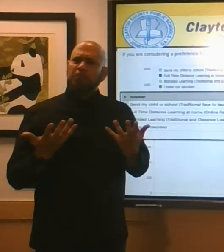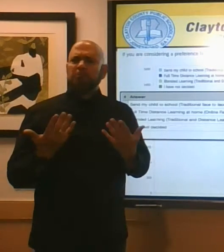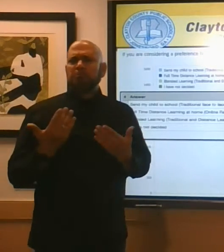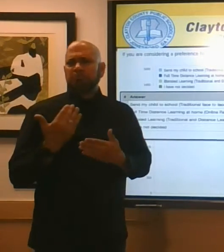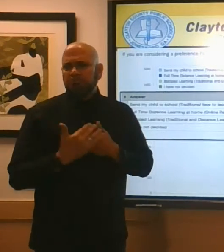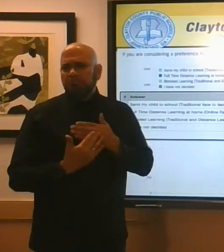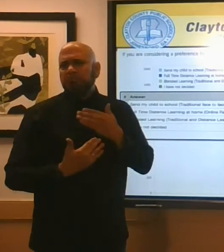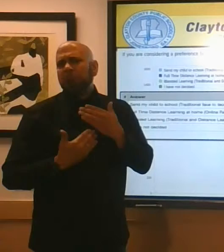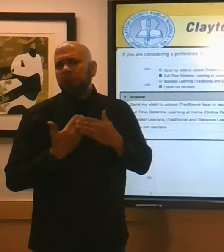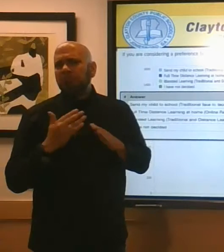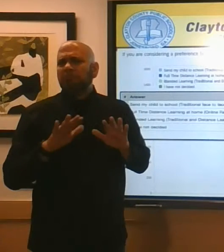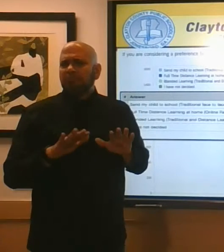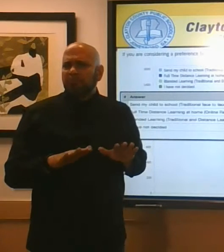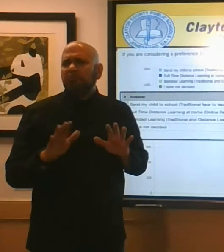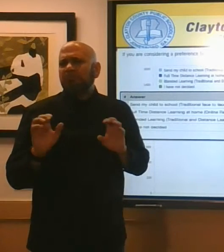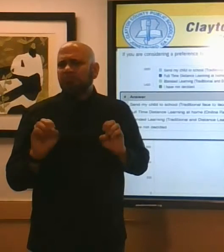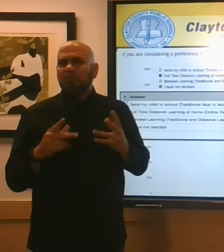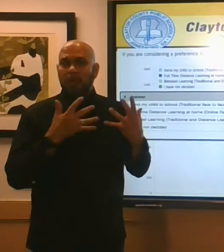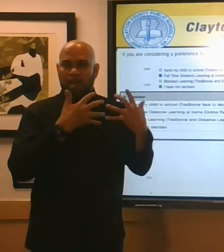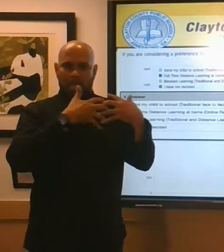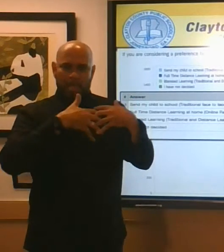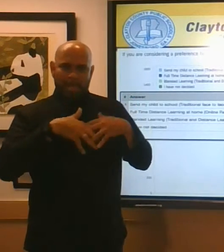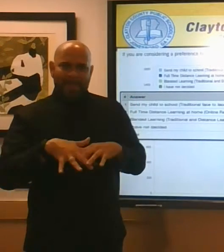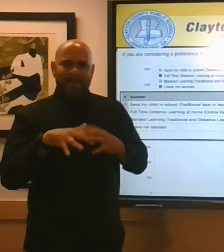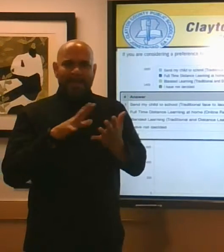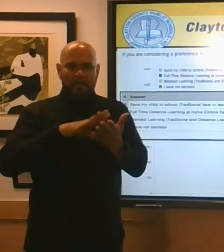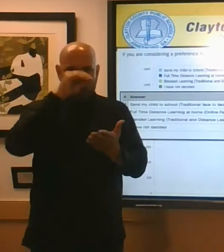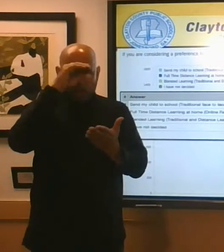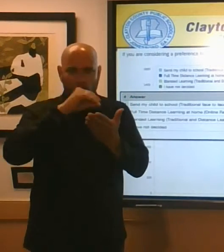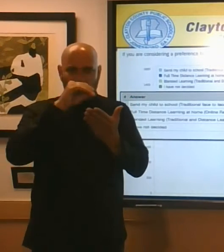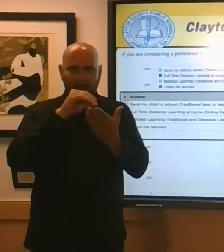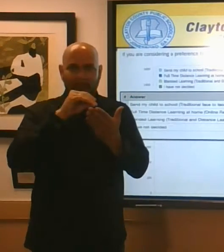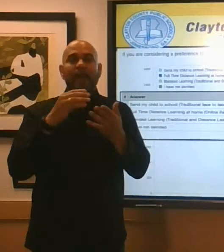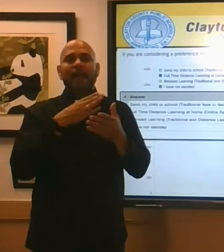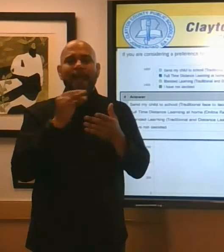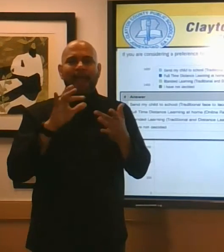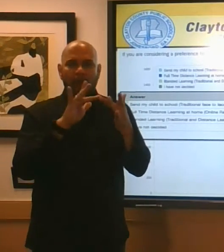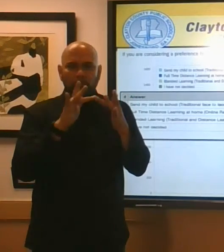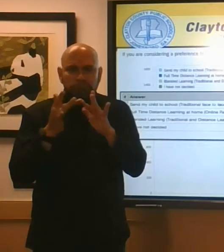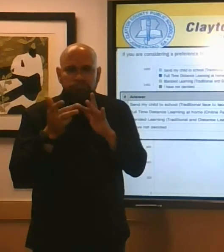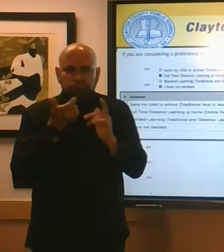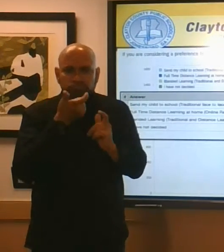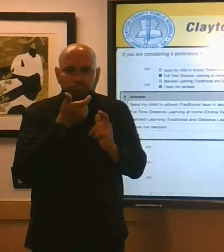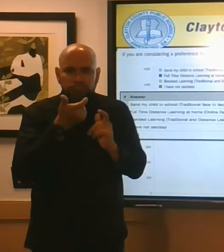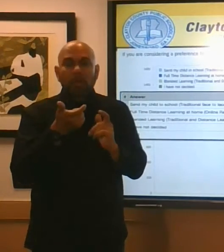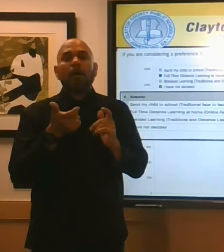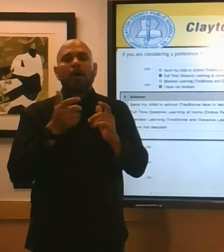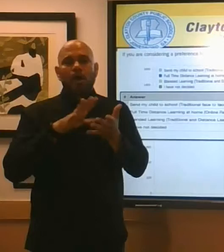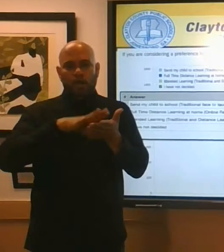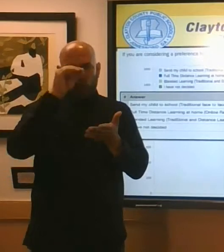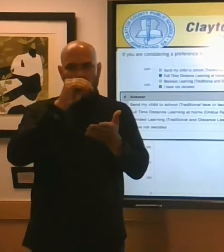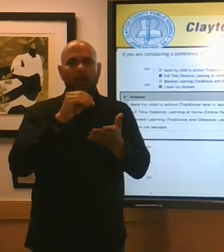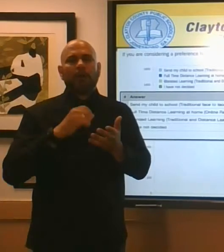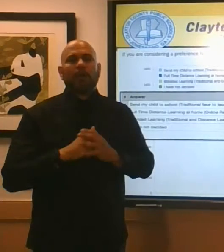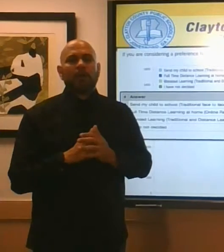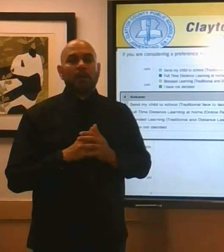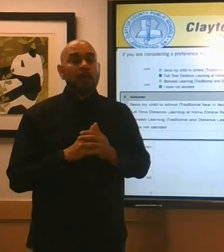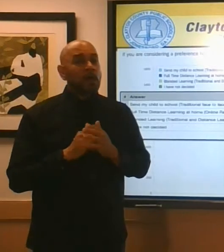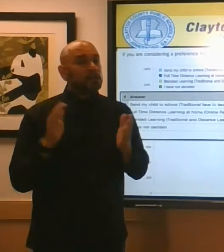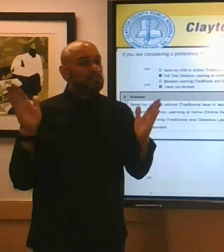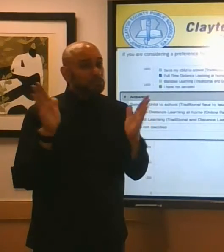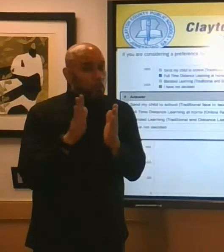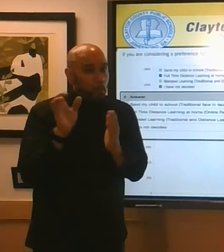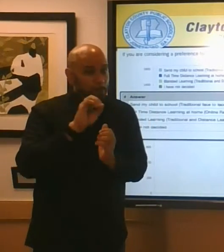the blended learning and distance learning at this time we had a very small percent